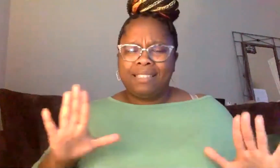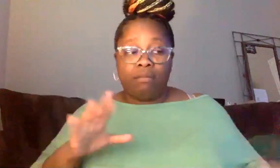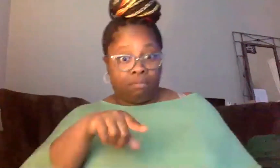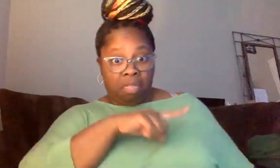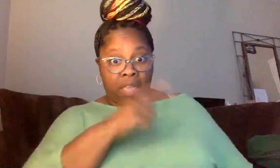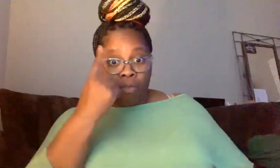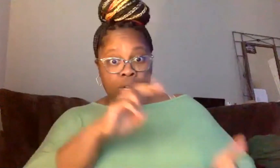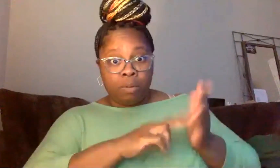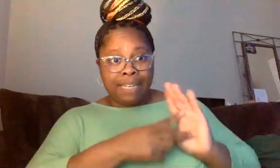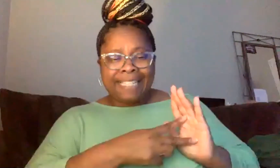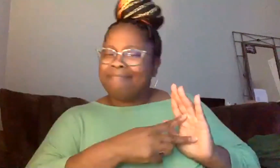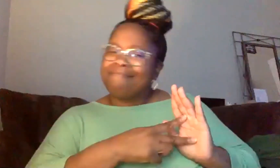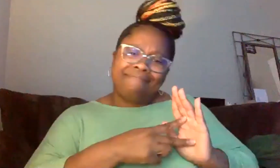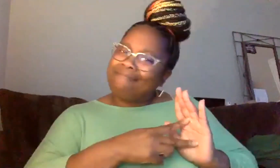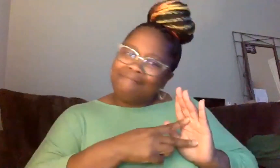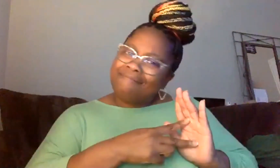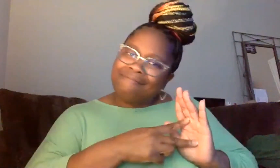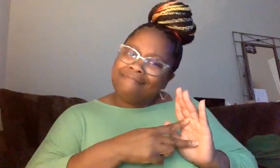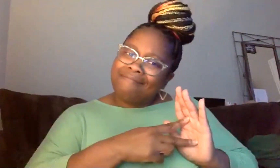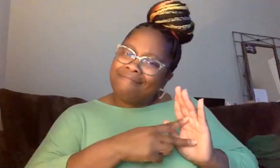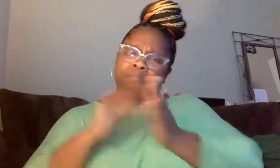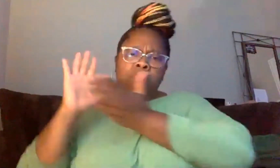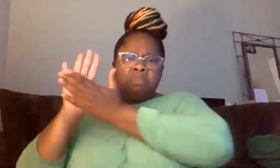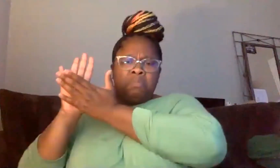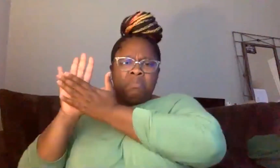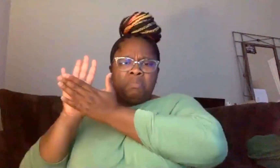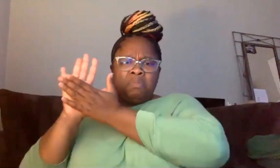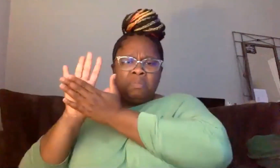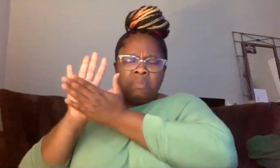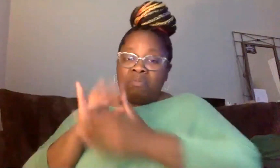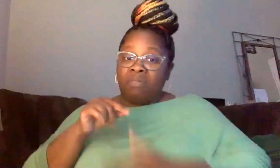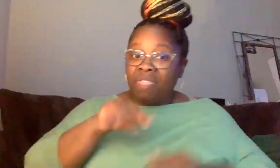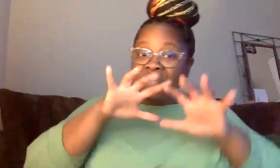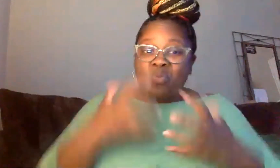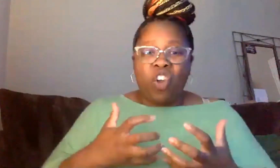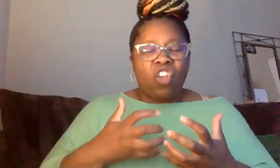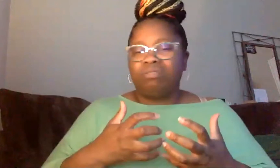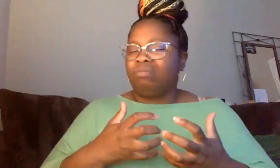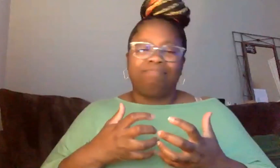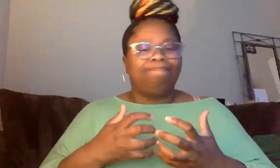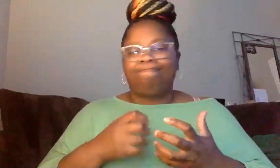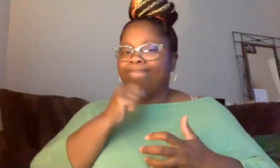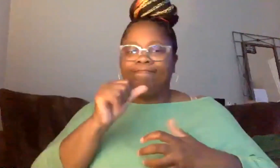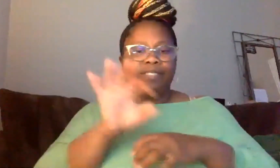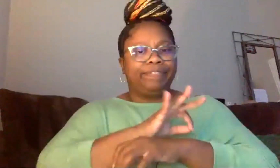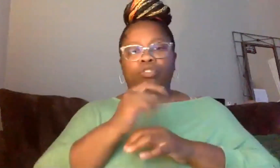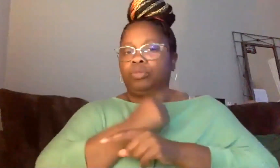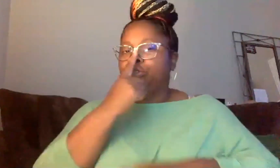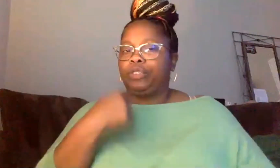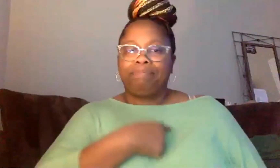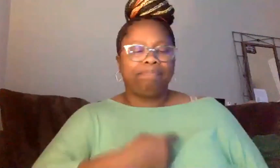You feel me? Because we really have to understand that this world isn't working for us, that this world is